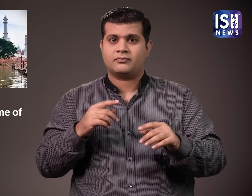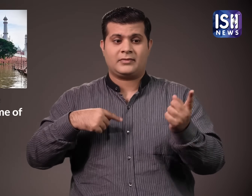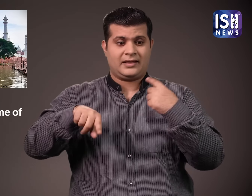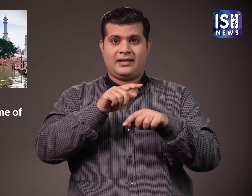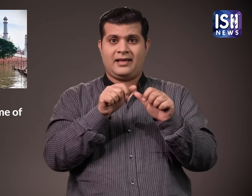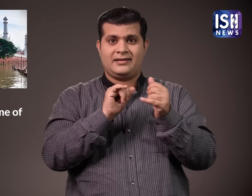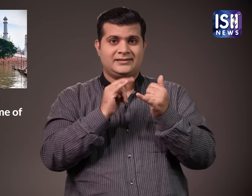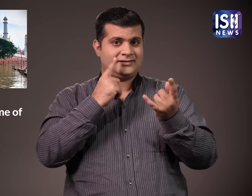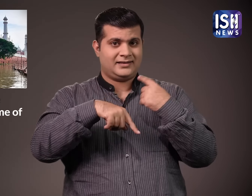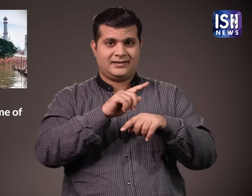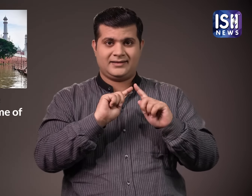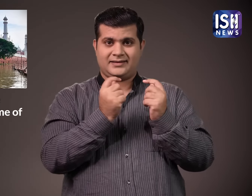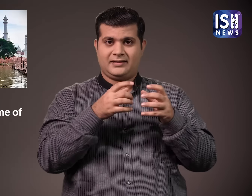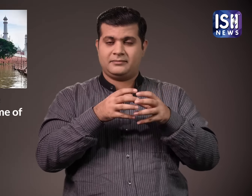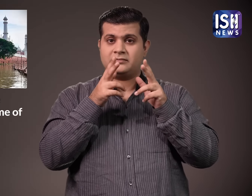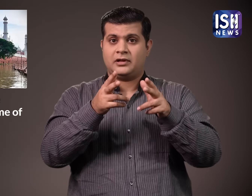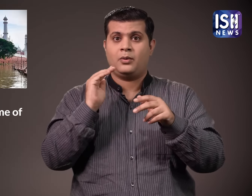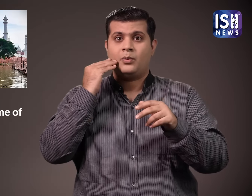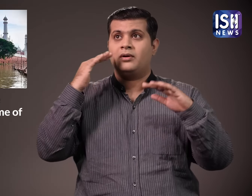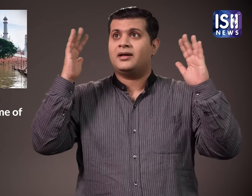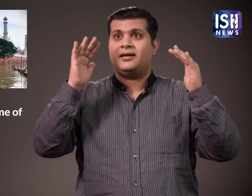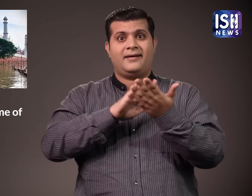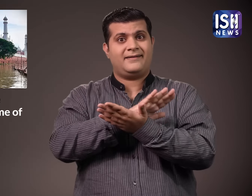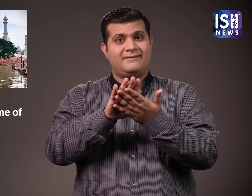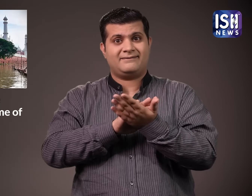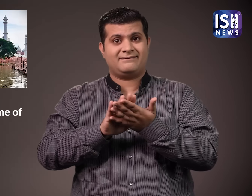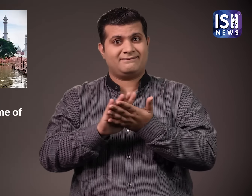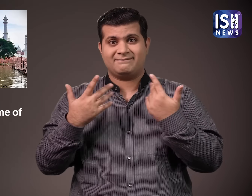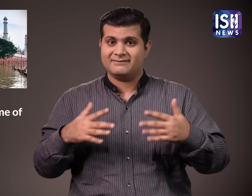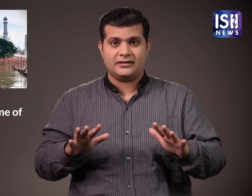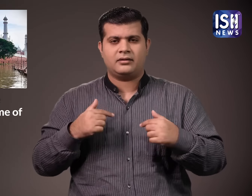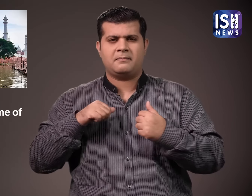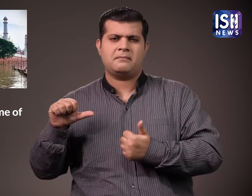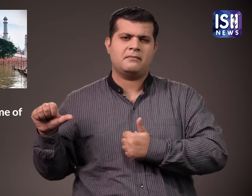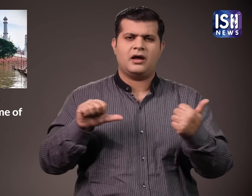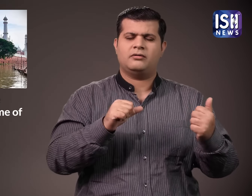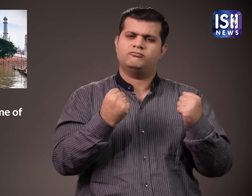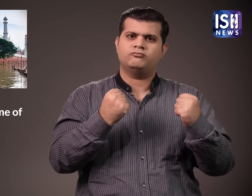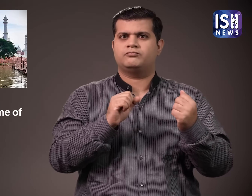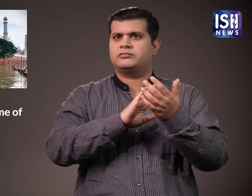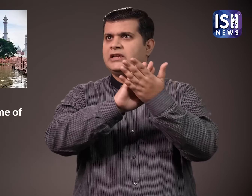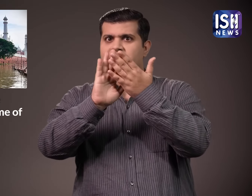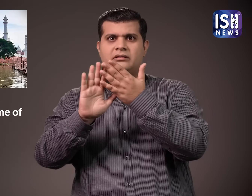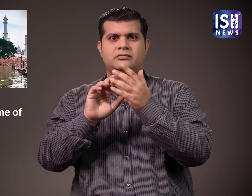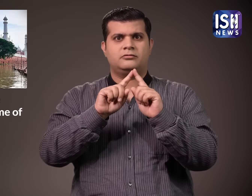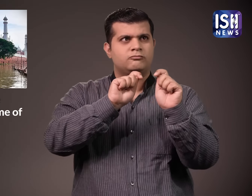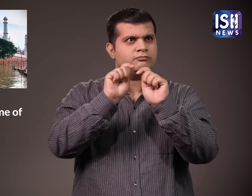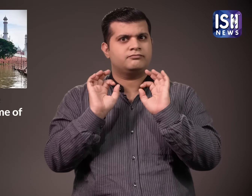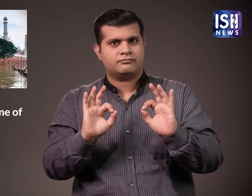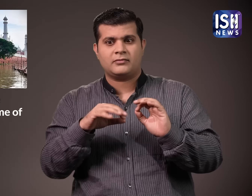ASI team said that after the rain subsides, repairs will be conducted to strengthen the structure and the